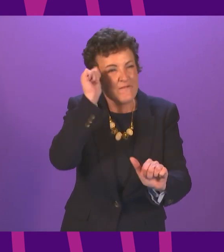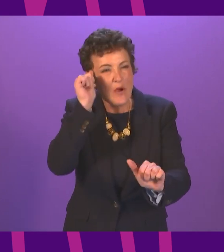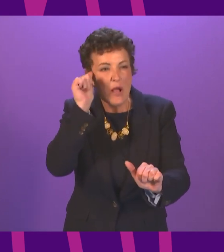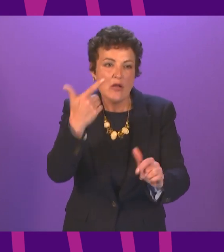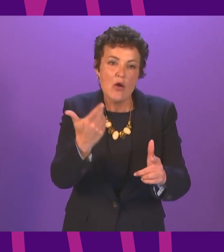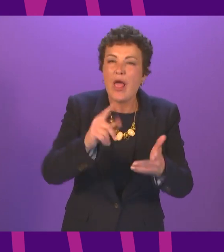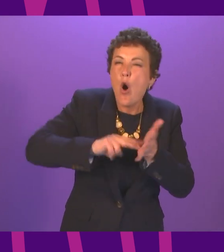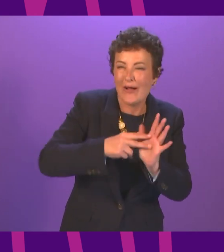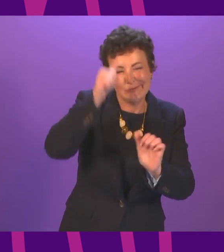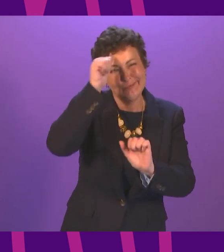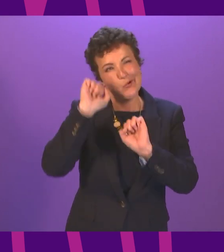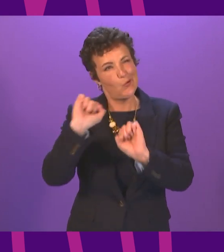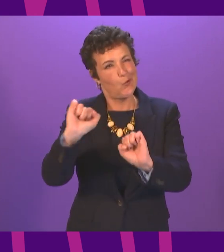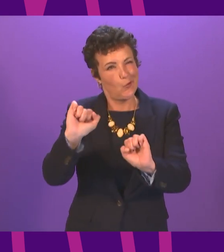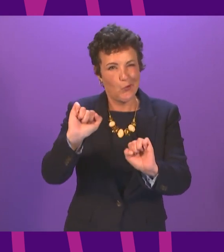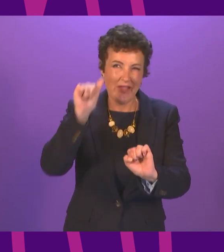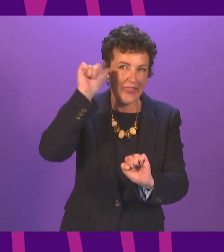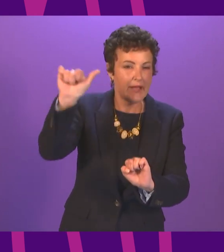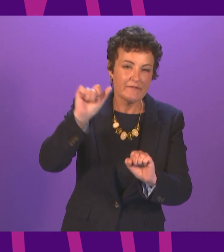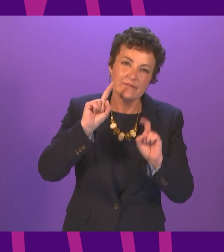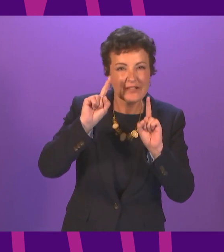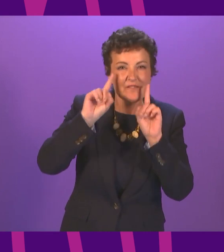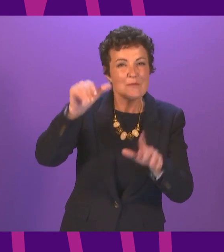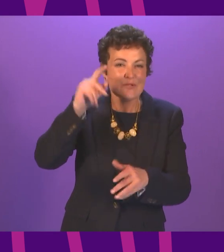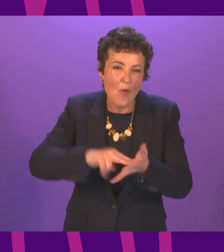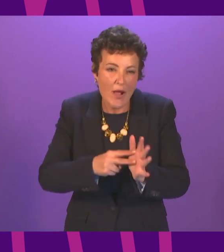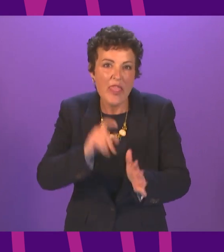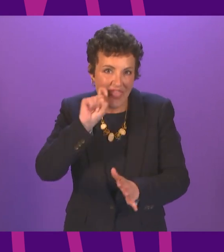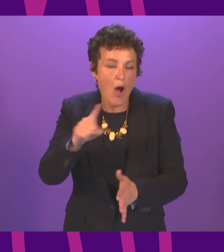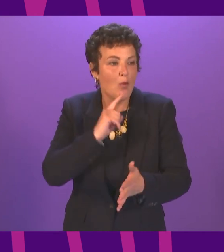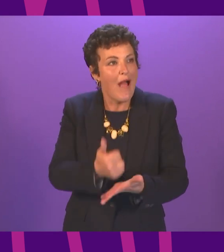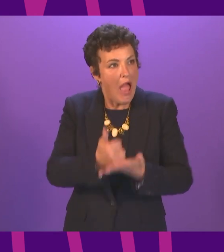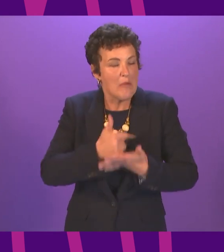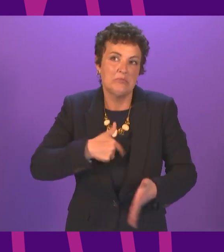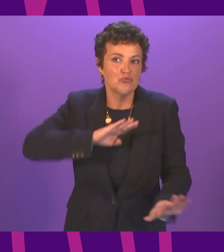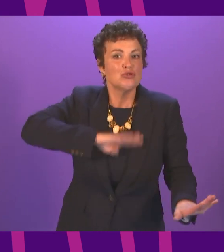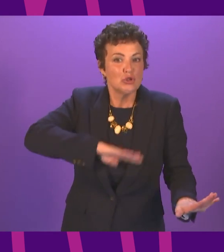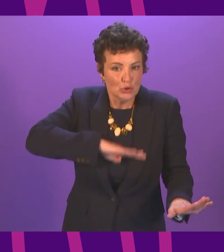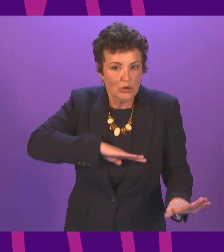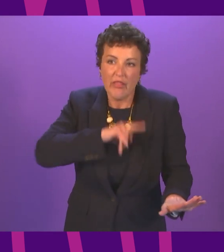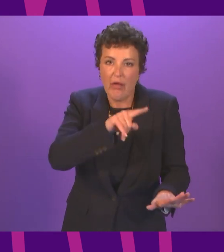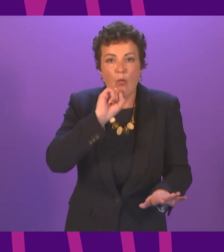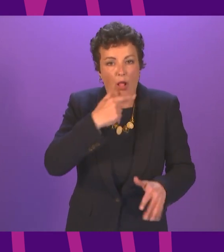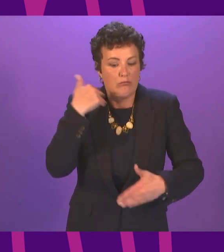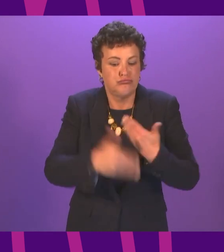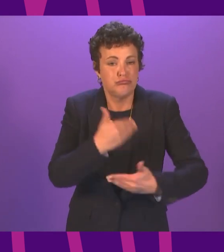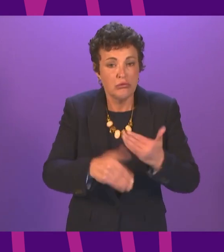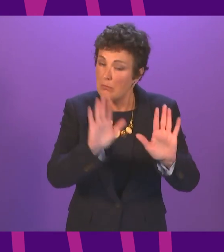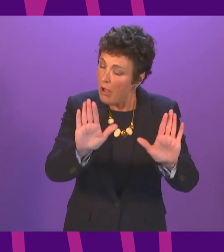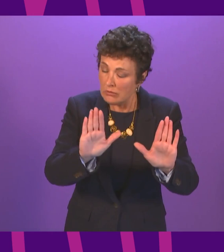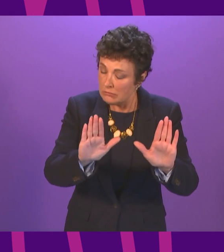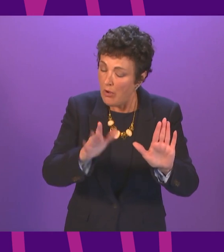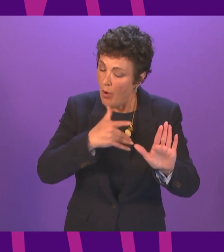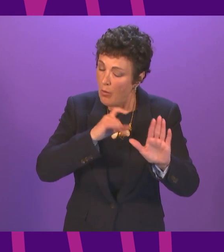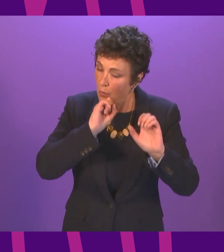organisations with whom we will all be familiar, I think provides the necessary assurance to Mr Whitfield, but of course we will continue